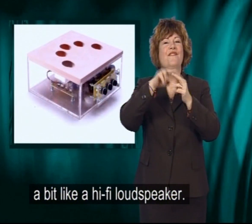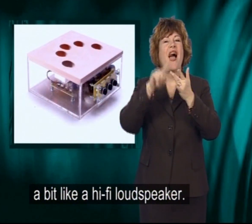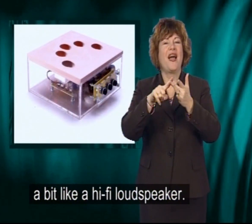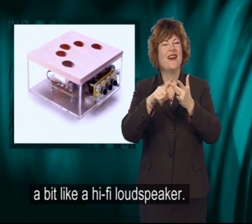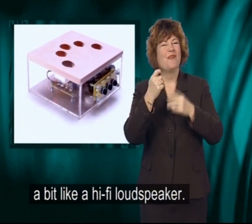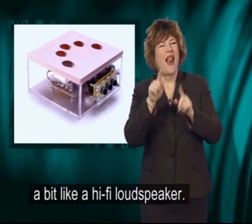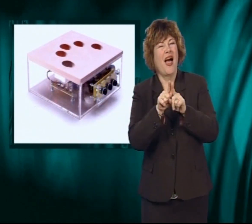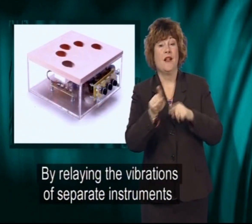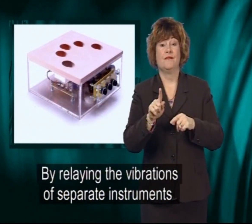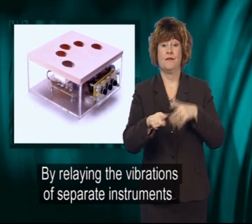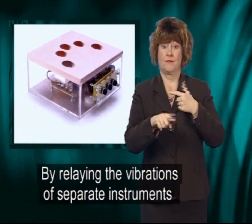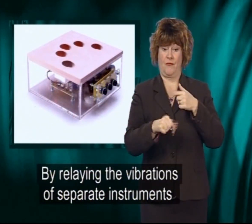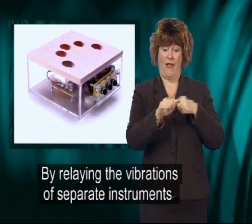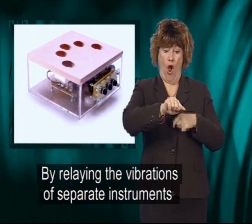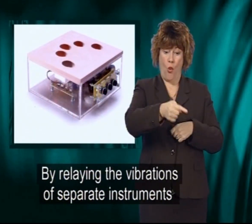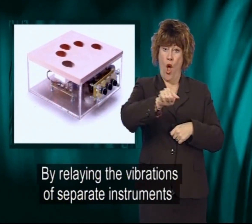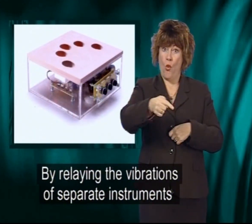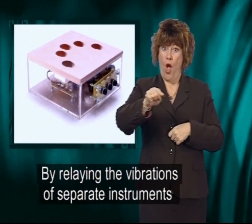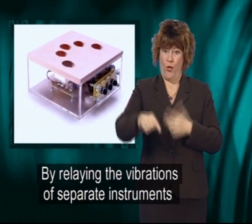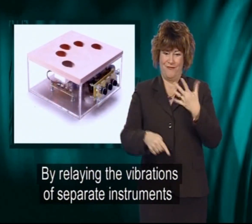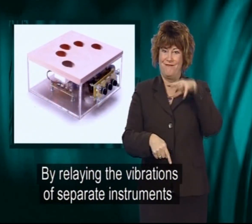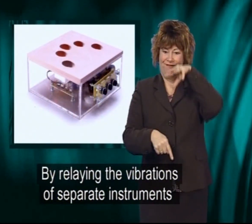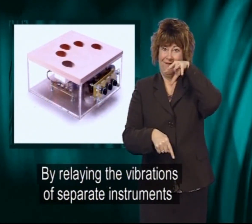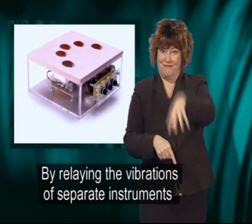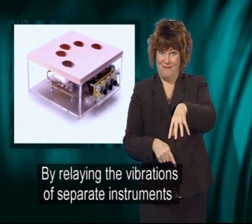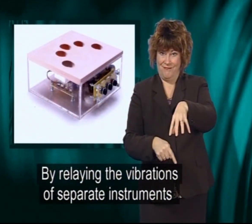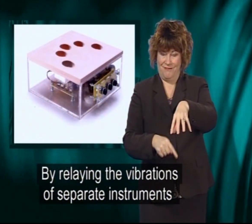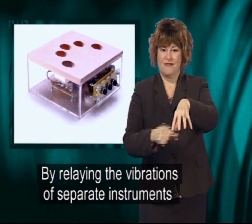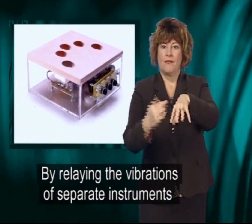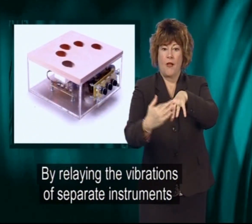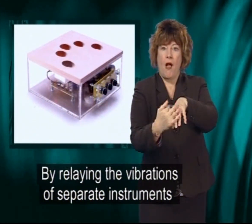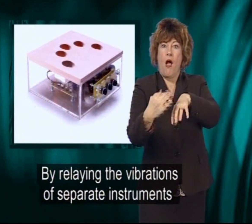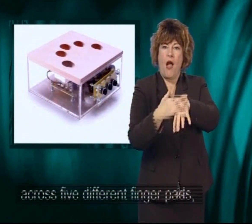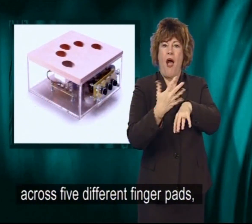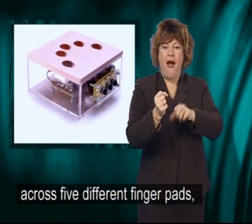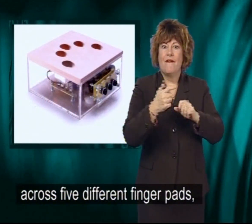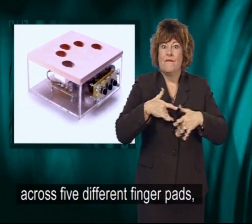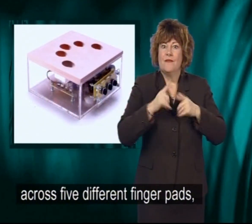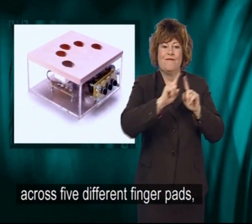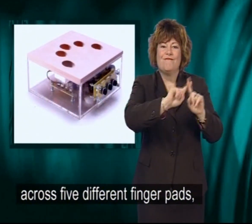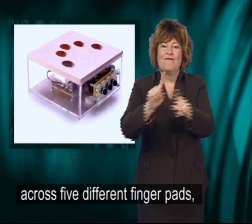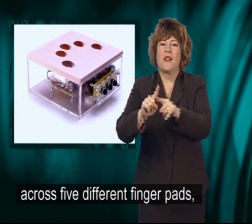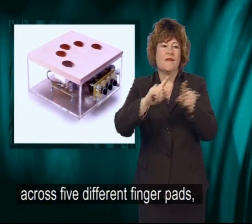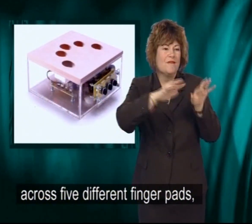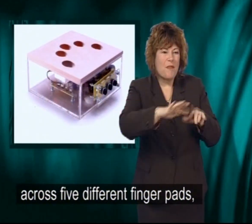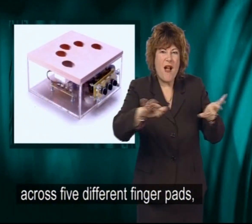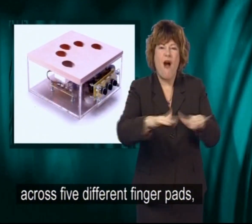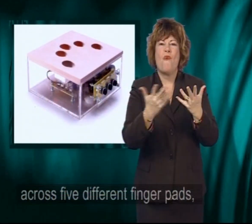By relaying the vibrations of separate instruments across five different fingerpads, Vibrato